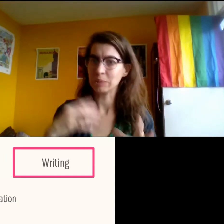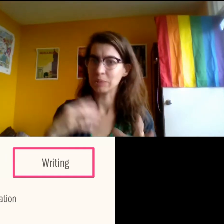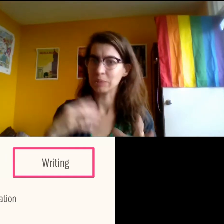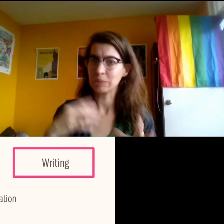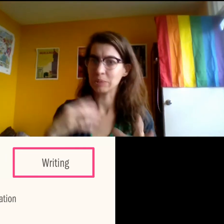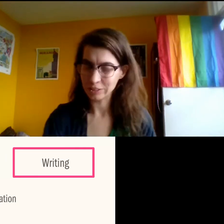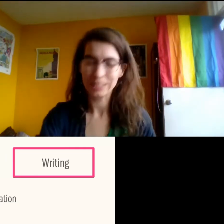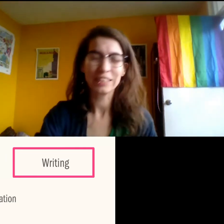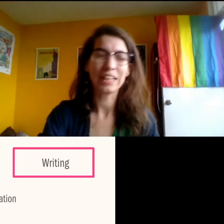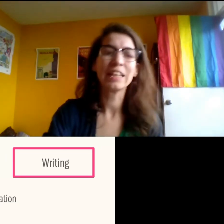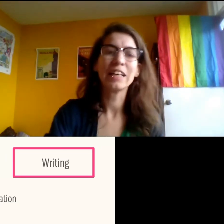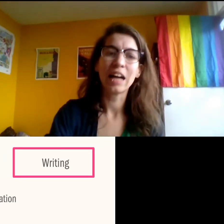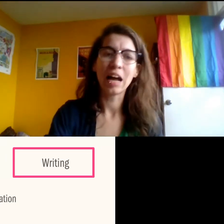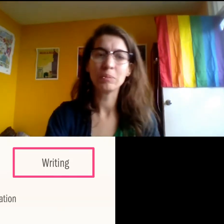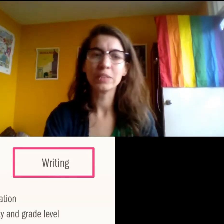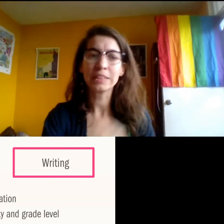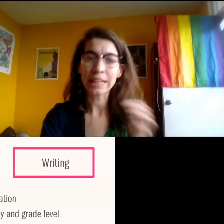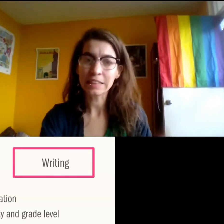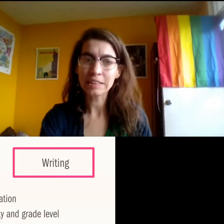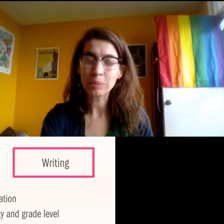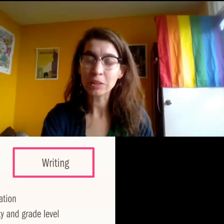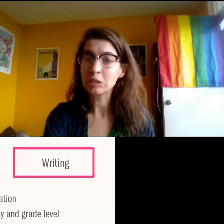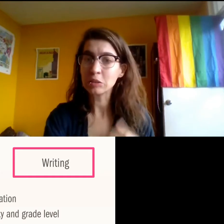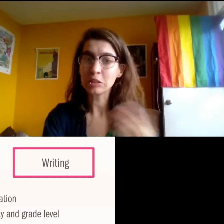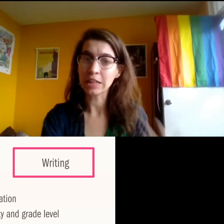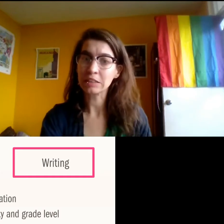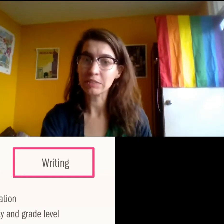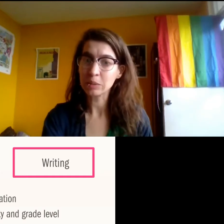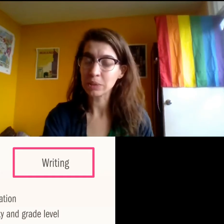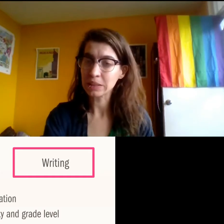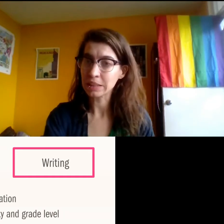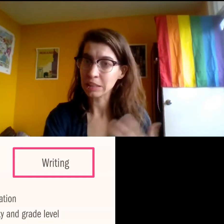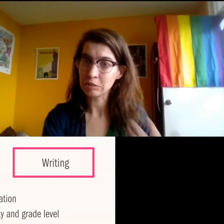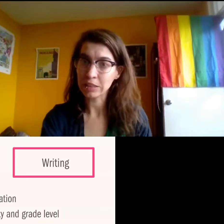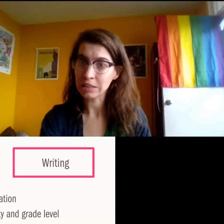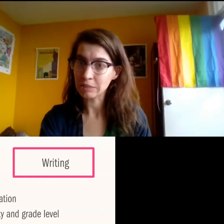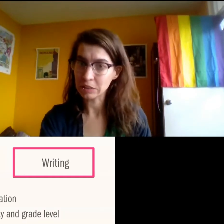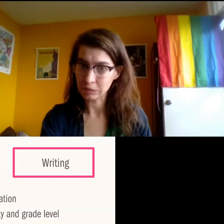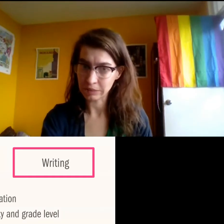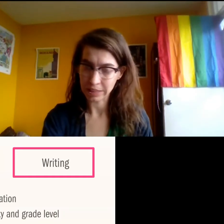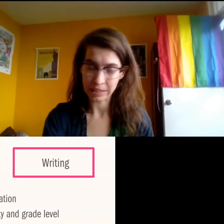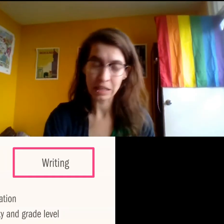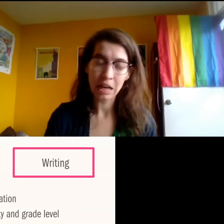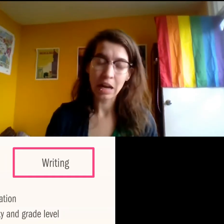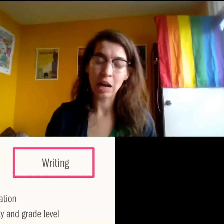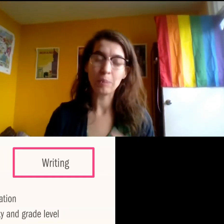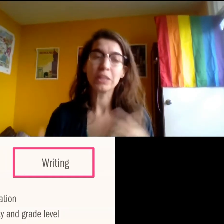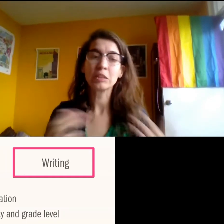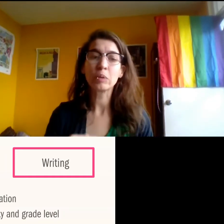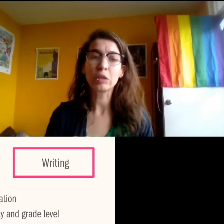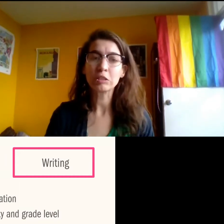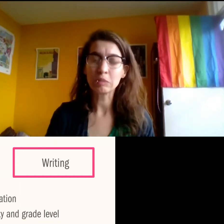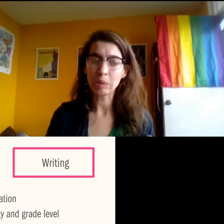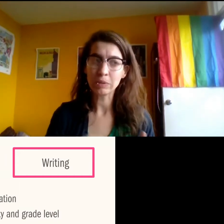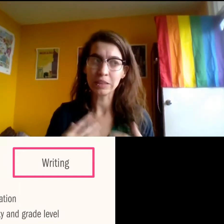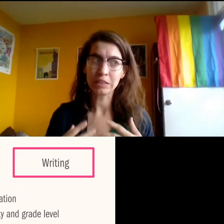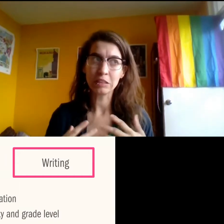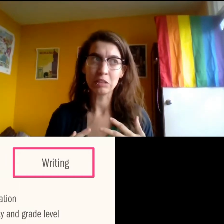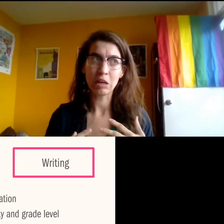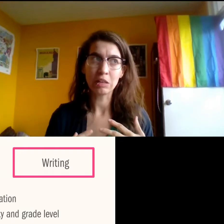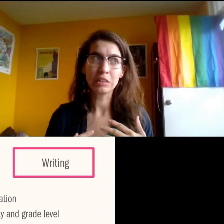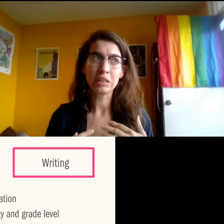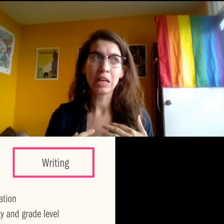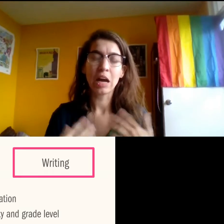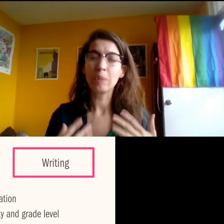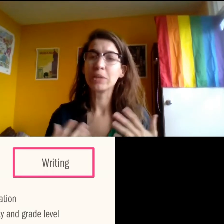after this slide. Um, the second step is to check the readability and grade level of your writing. Um, it's important to remember that